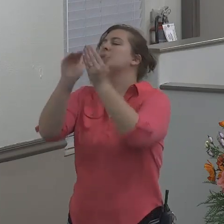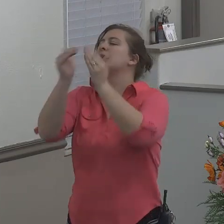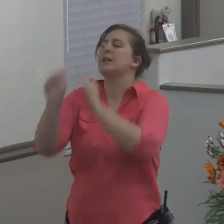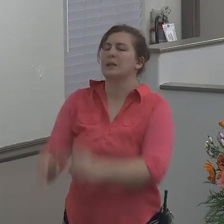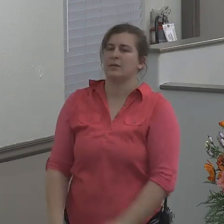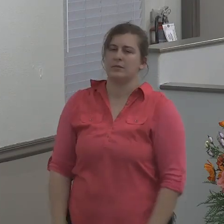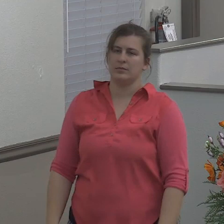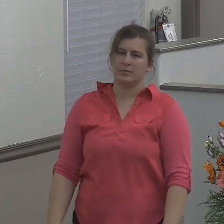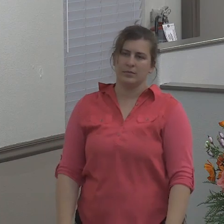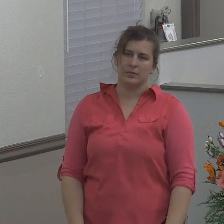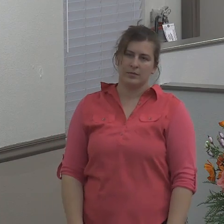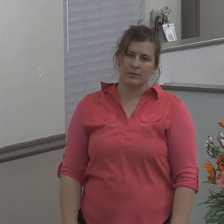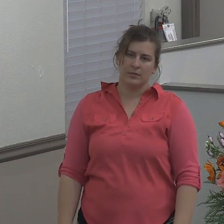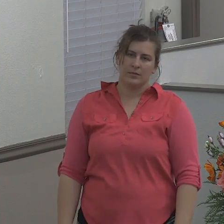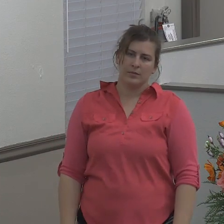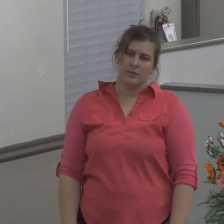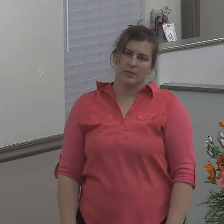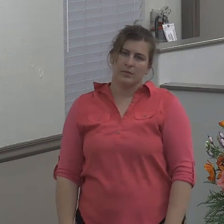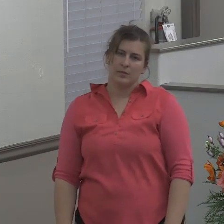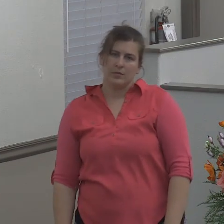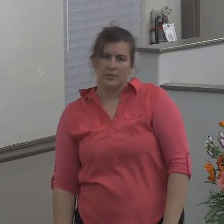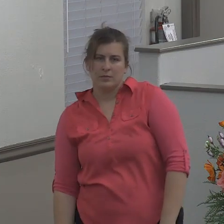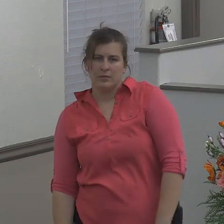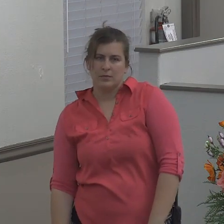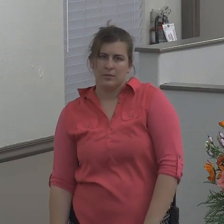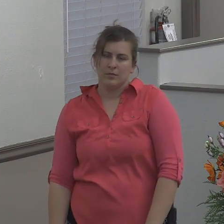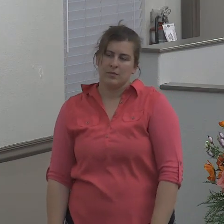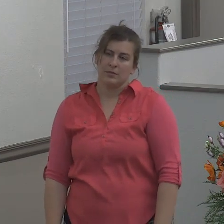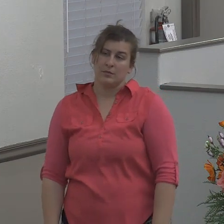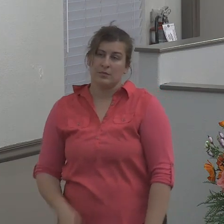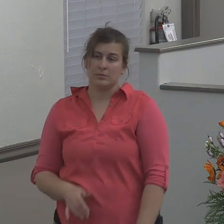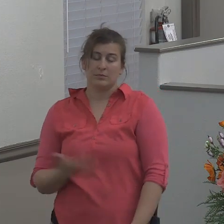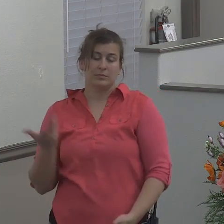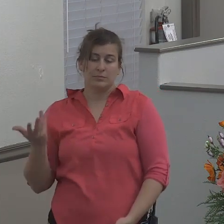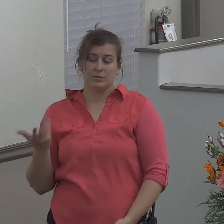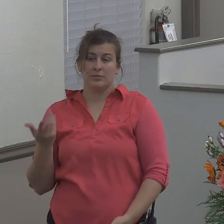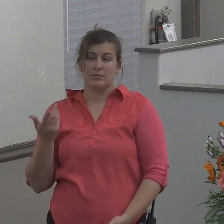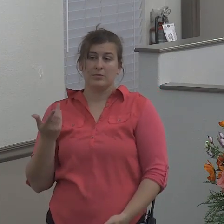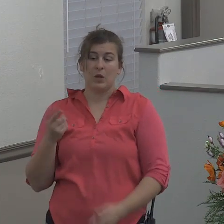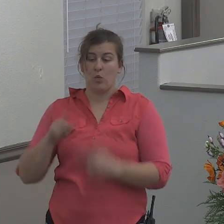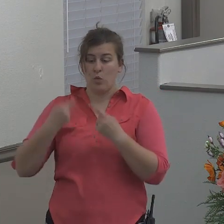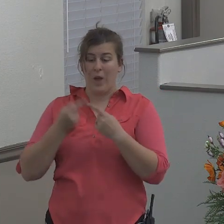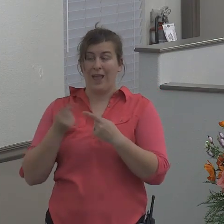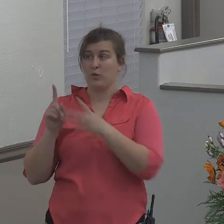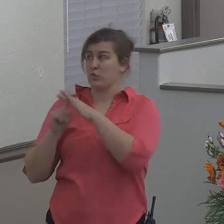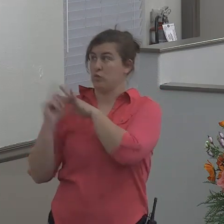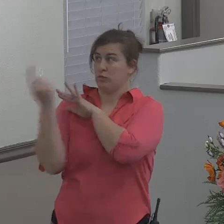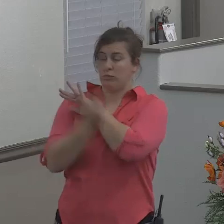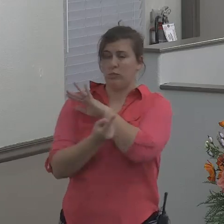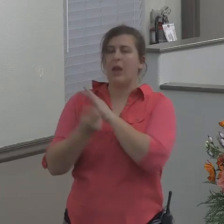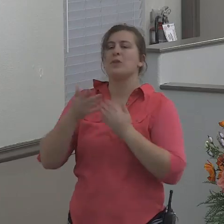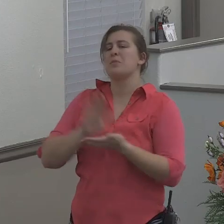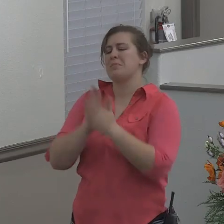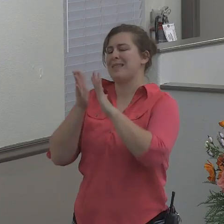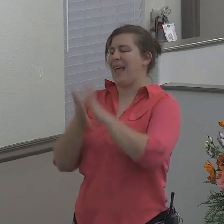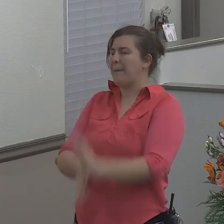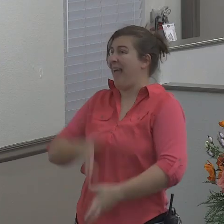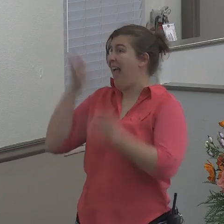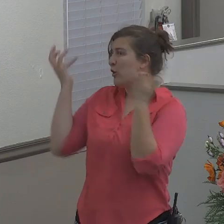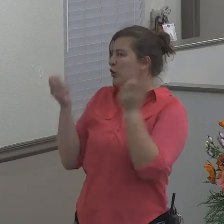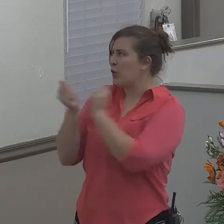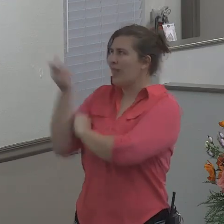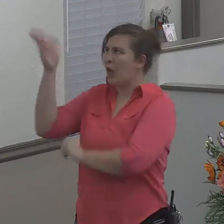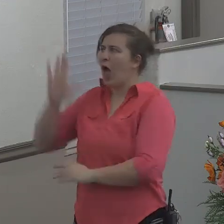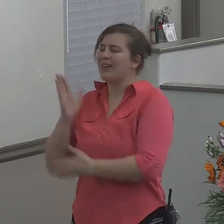what happens when you're running away from God you end up getting mad at God and then you stop talking to him